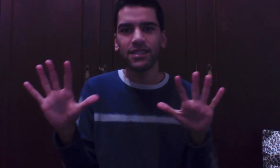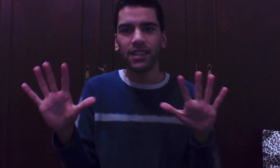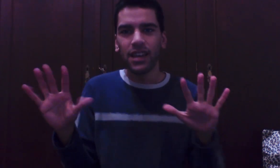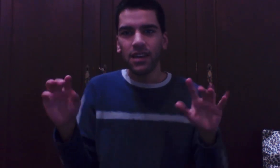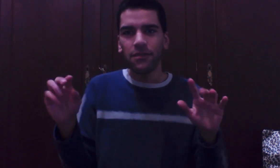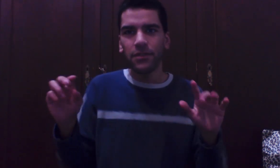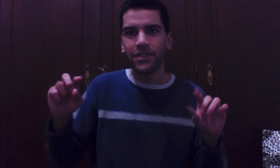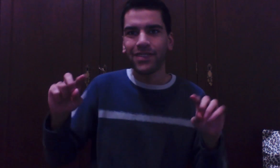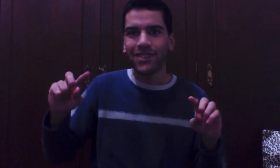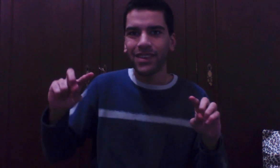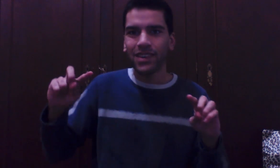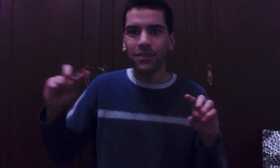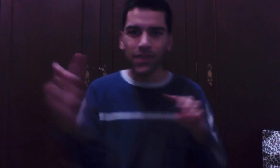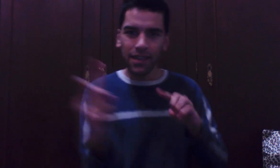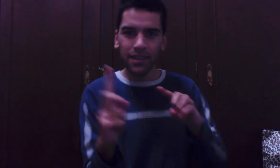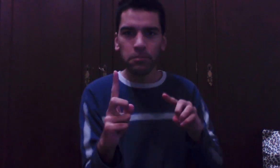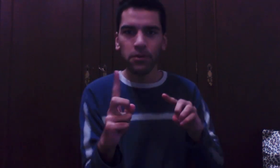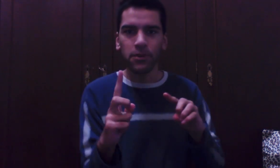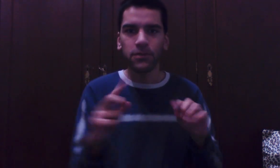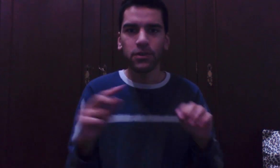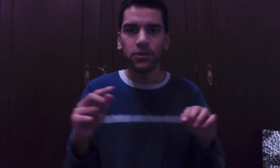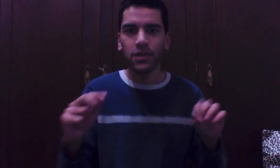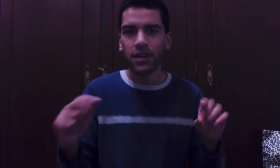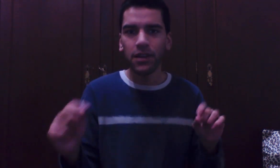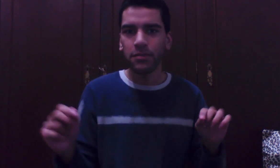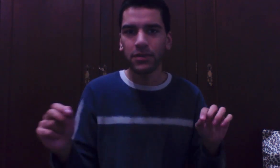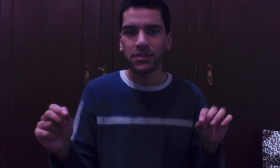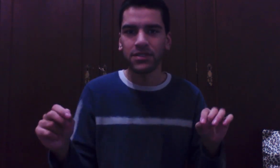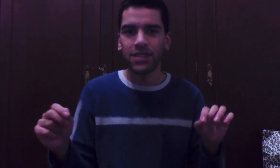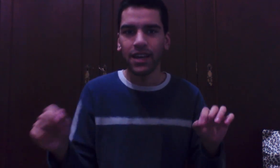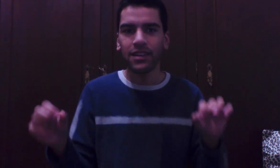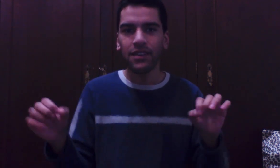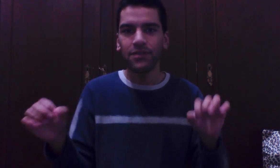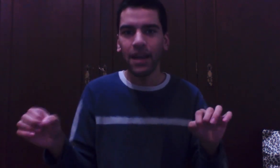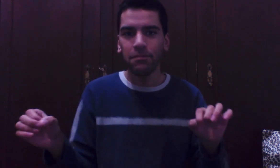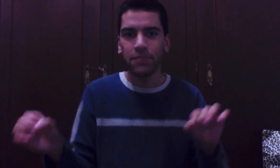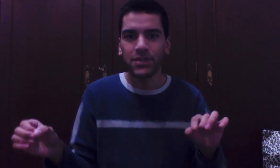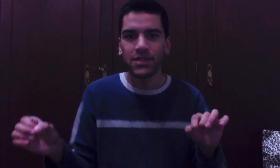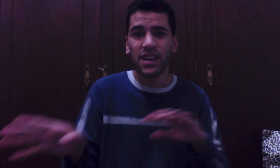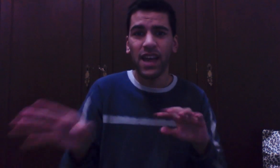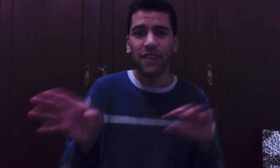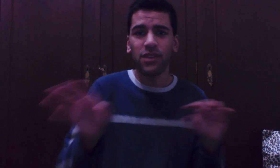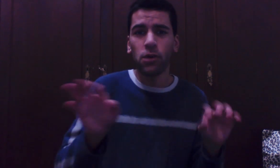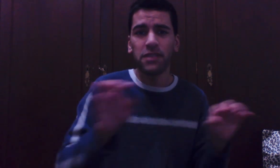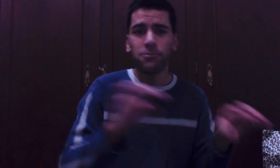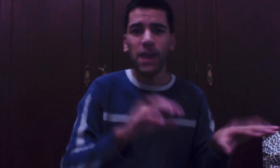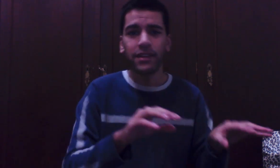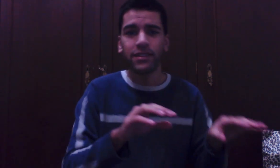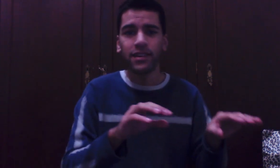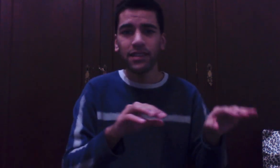For instance if you send a book to another person and if that person has already read it, it's